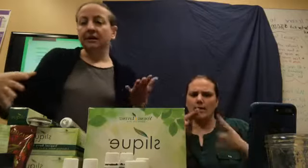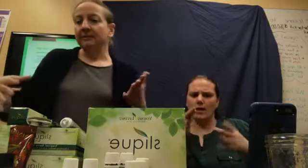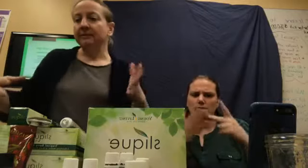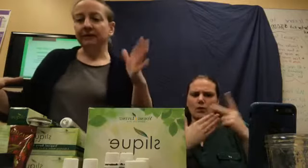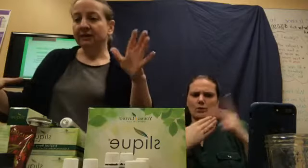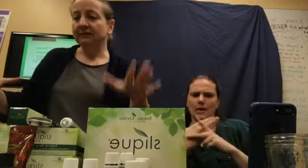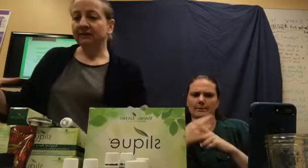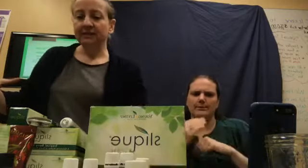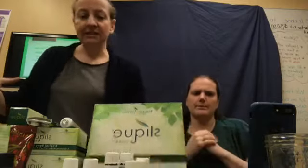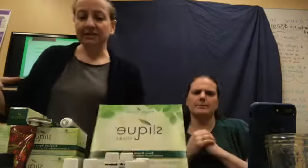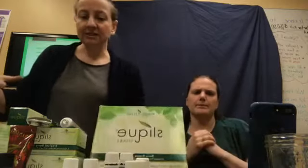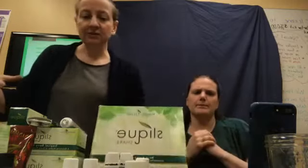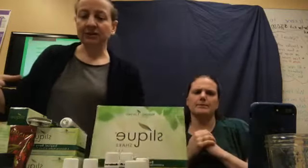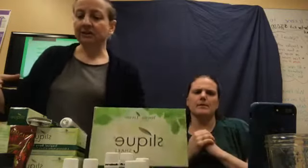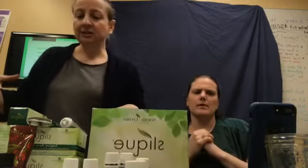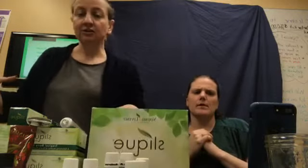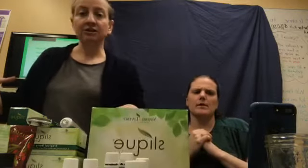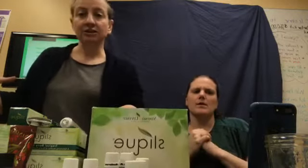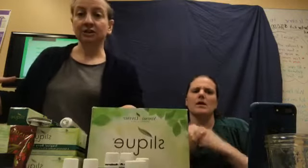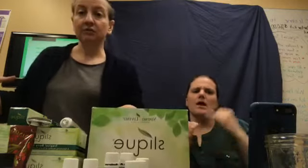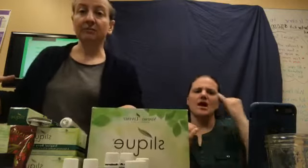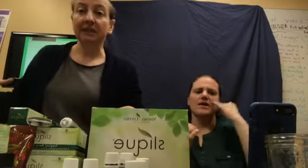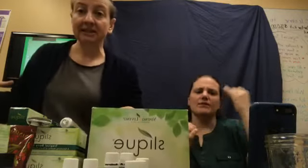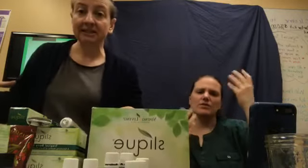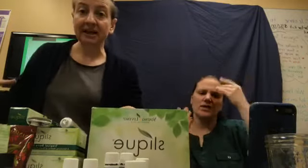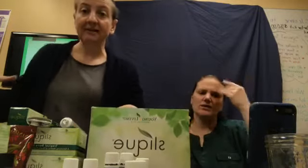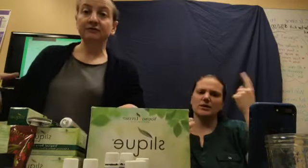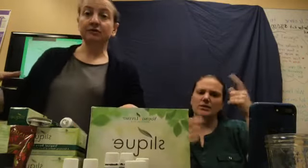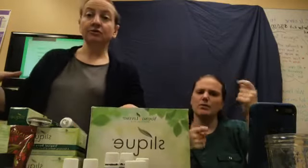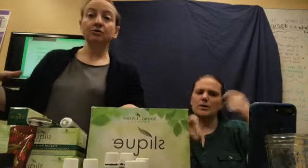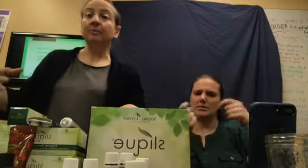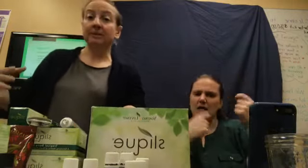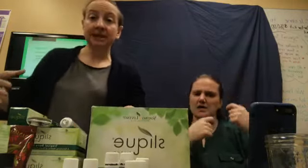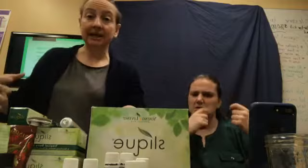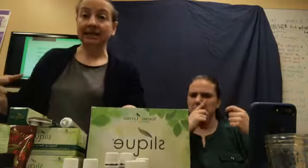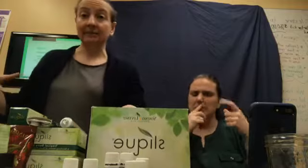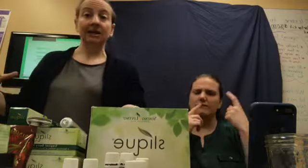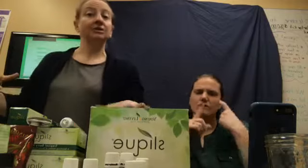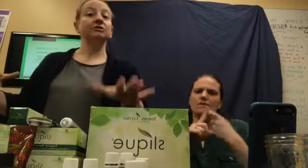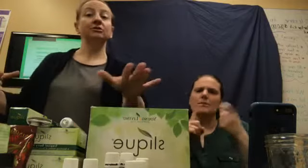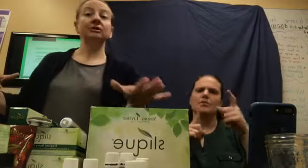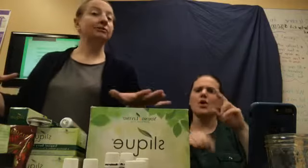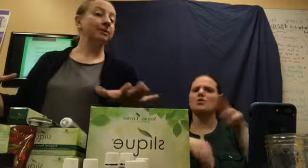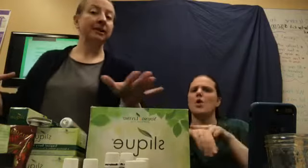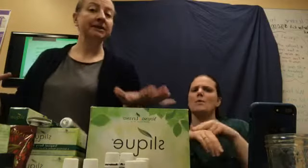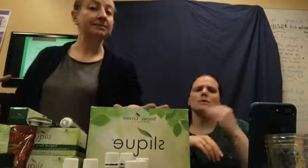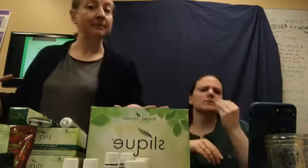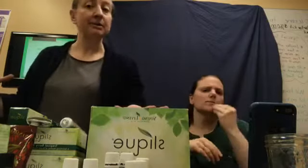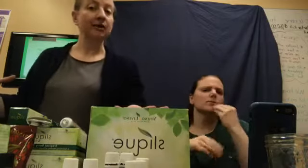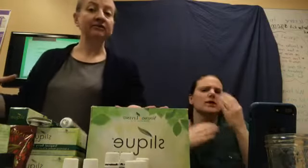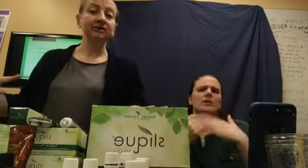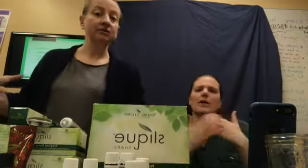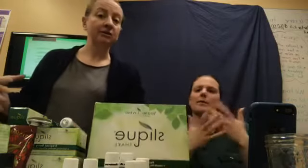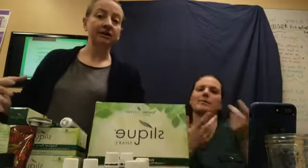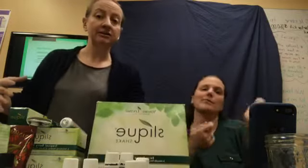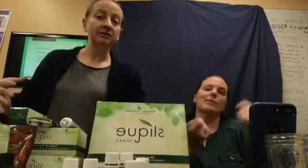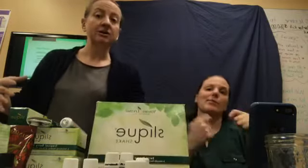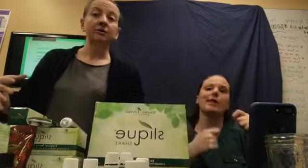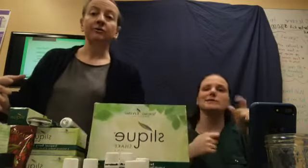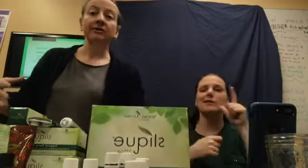If you think of these things are things that you're just going to replace. Out of your normal diet anyway. So, you're going to replace maybe a breakfast or a lunch with